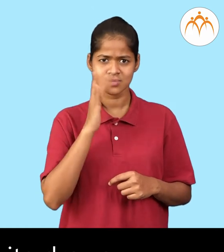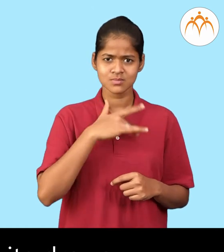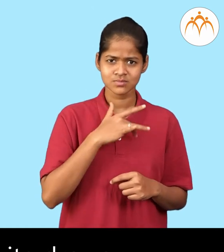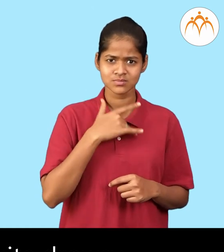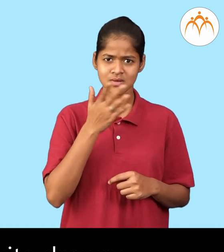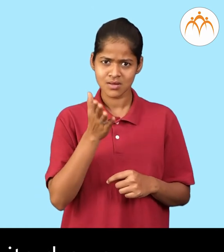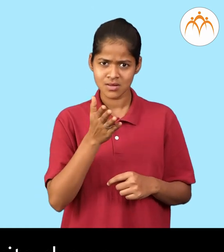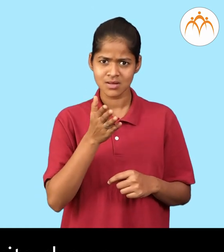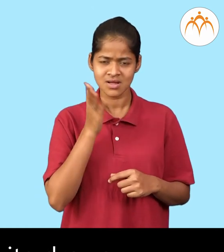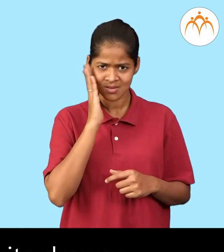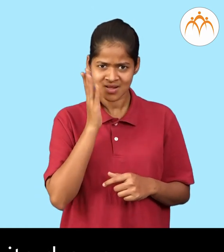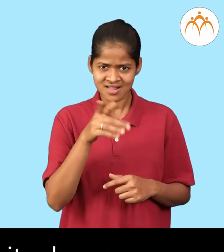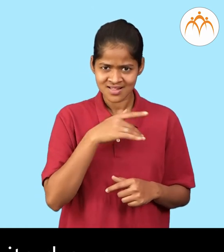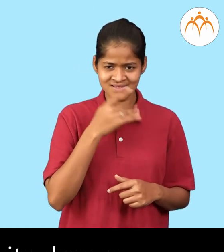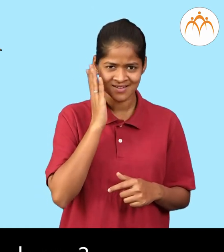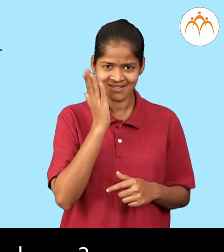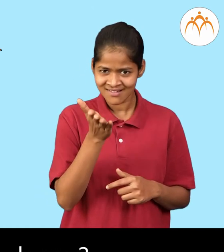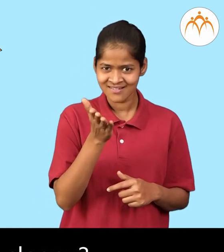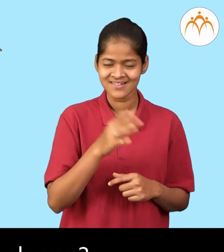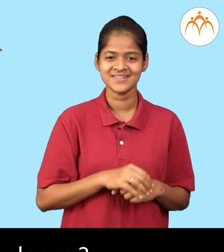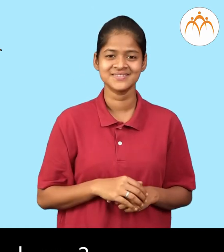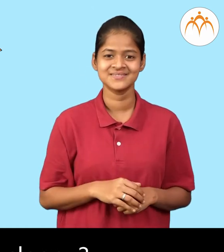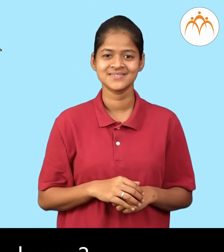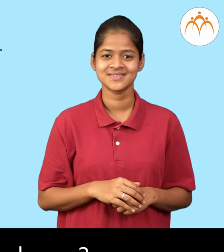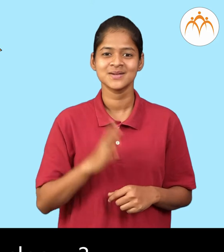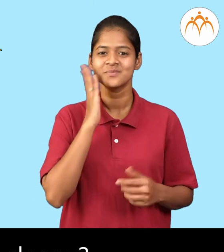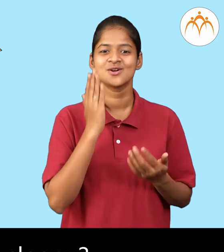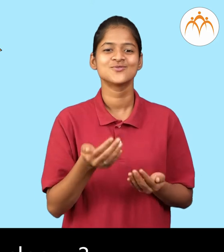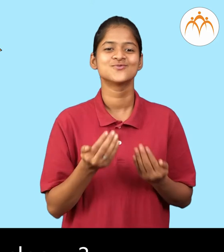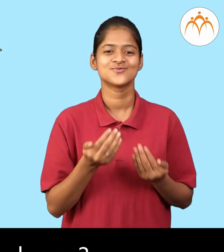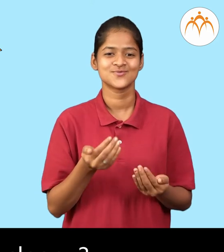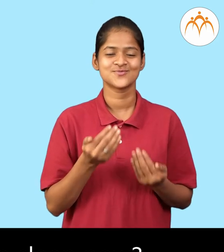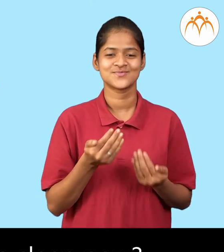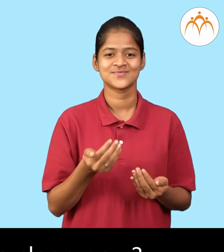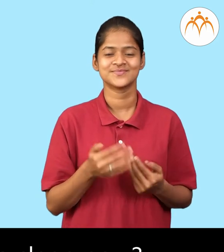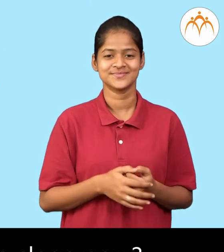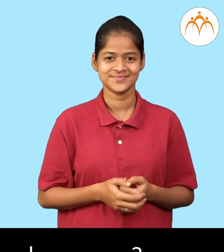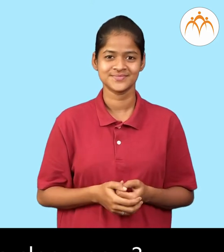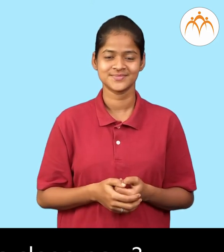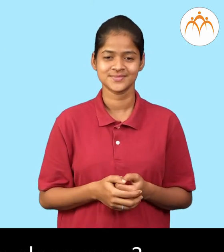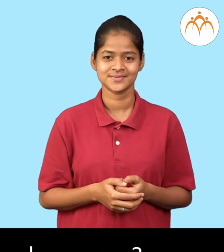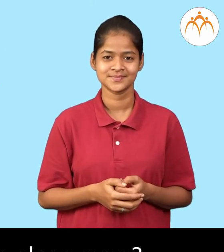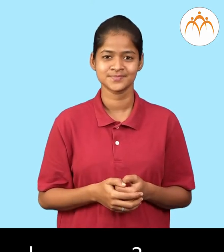quite drowsy. Is she feeling sleepy? Will you put her to sleep now?